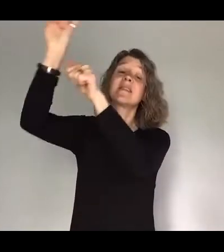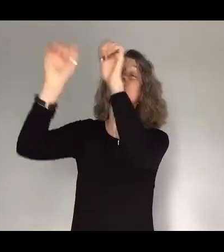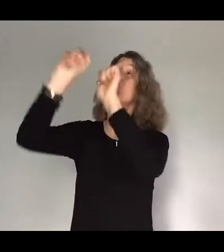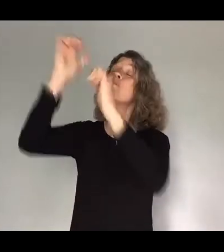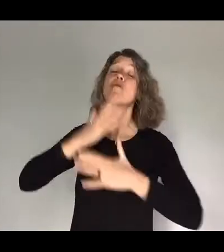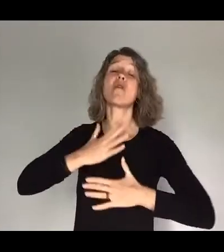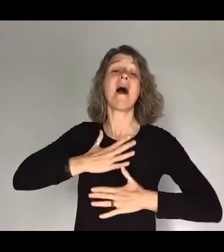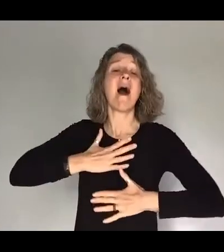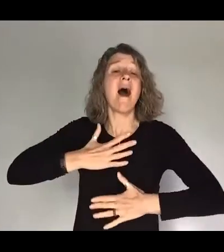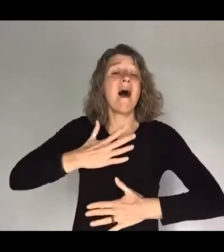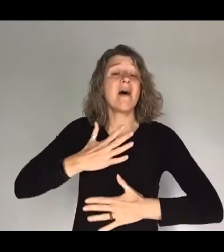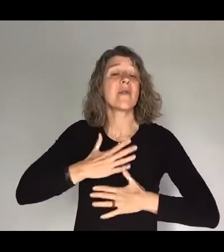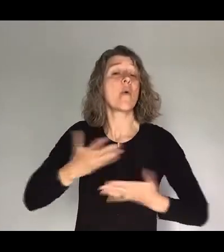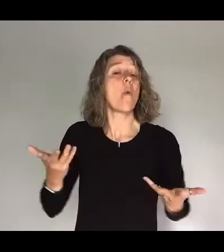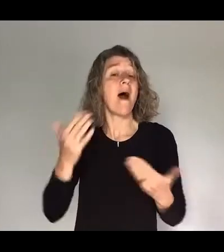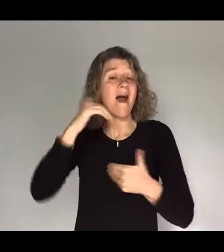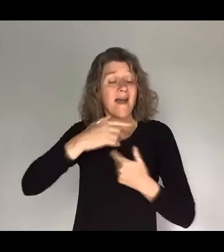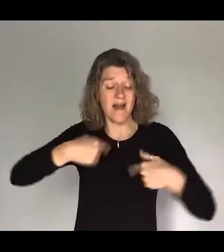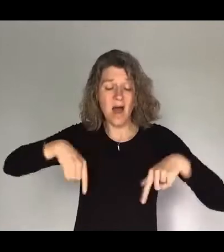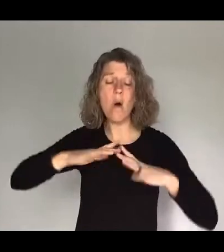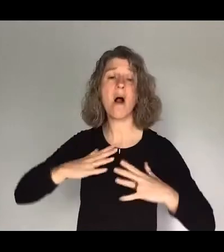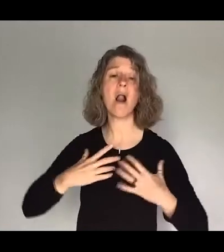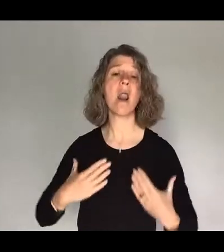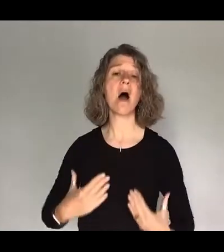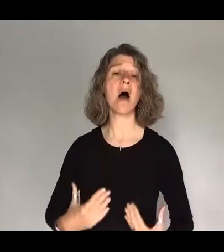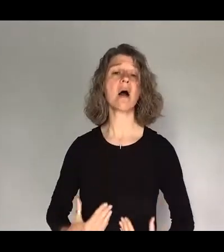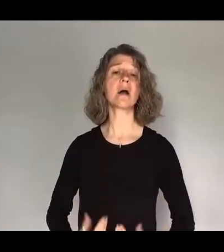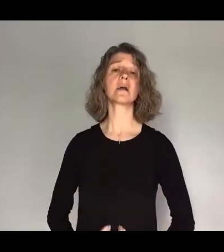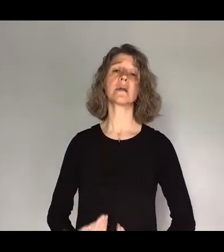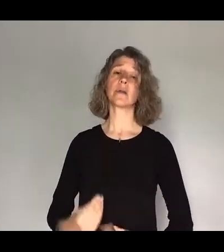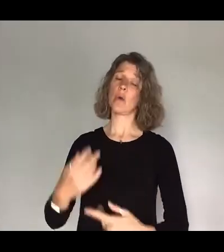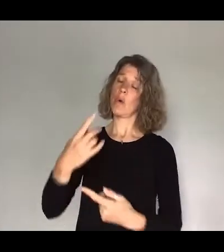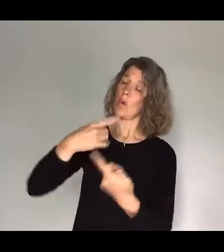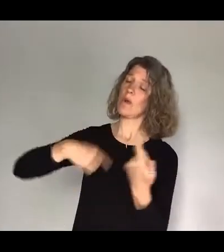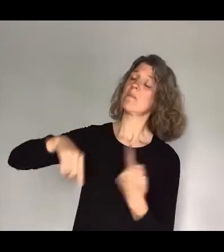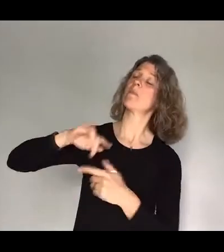same my hallelujah So we pray,